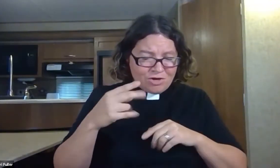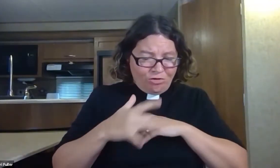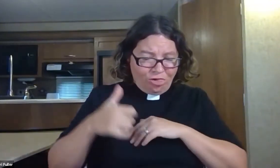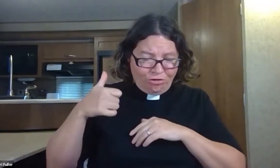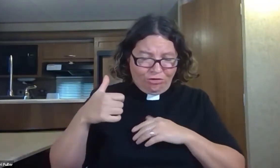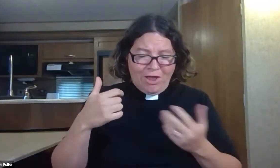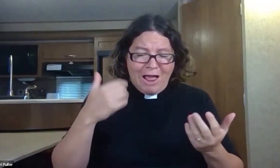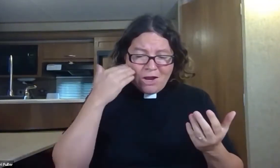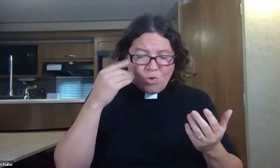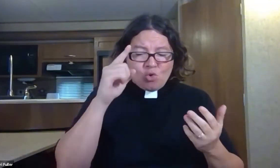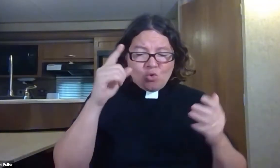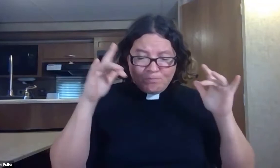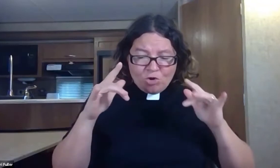is why I fled to Tarshish earlier.